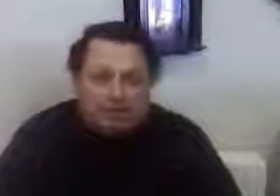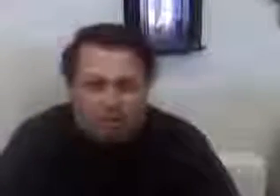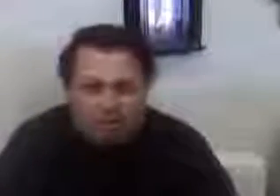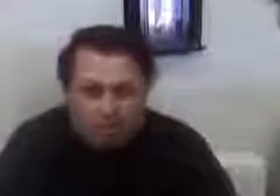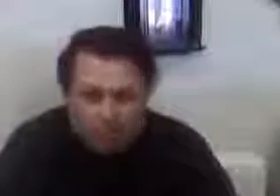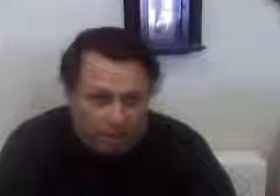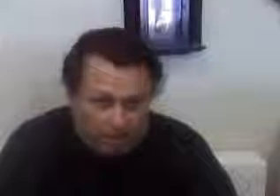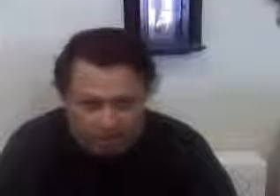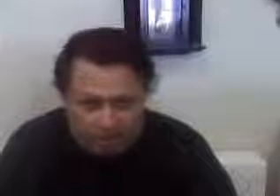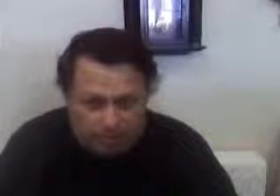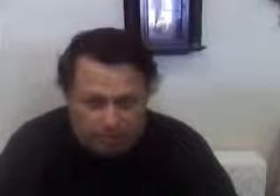nation prospers.